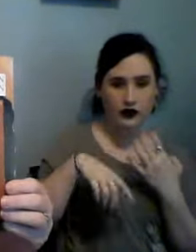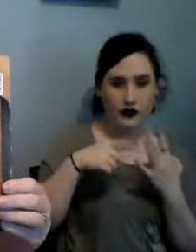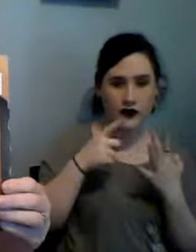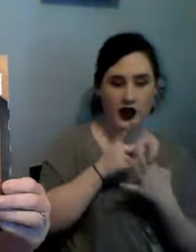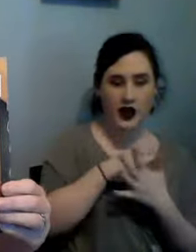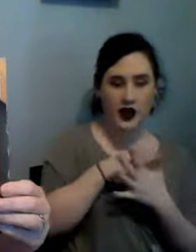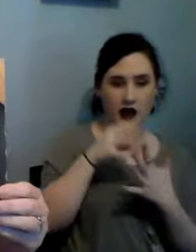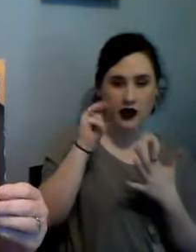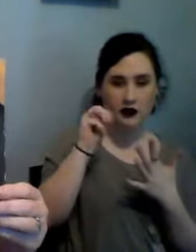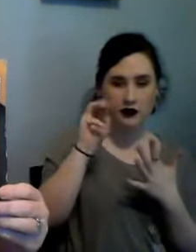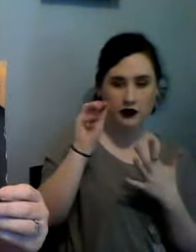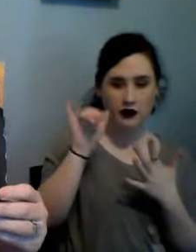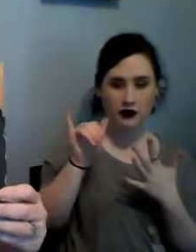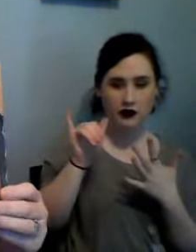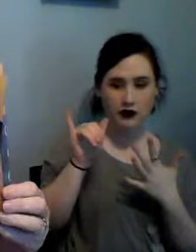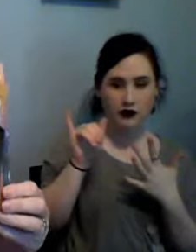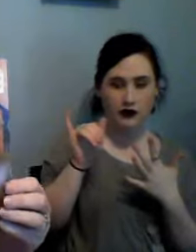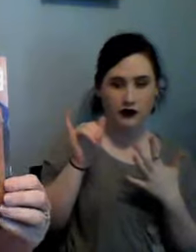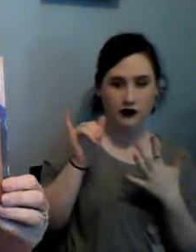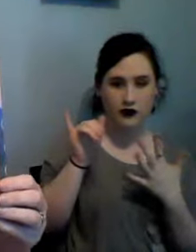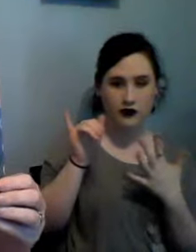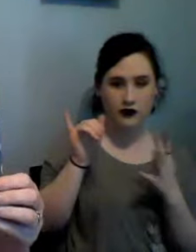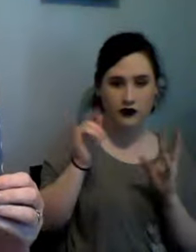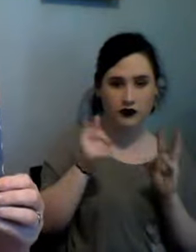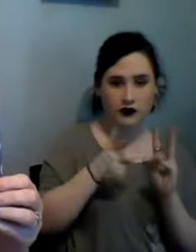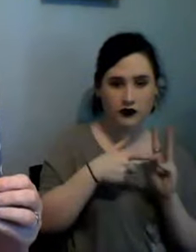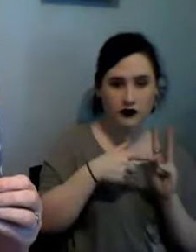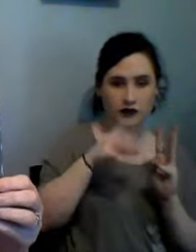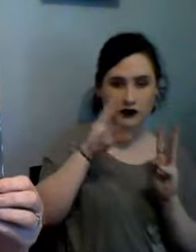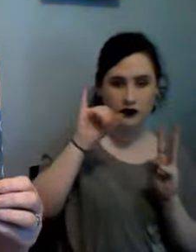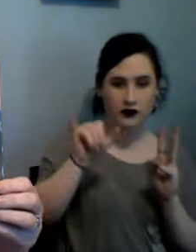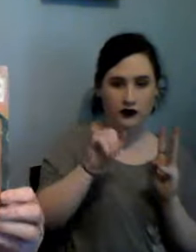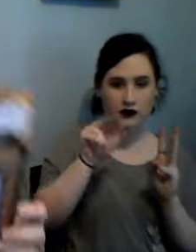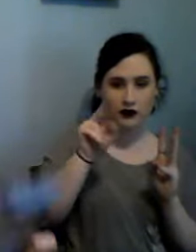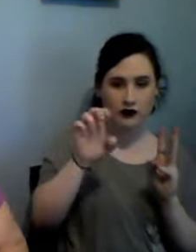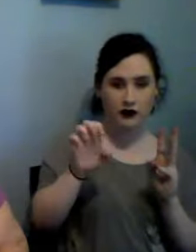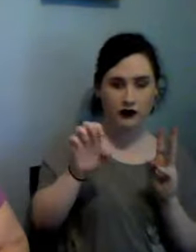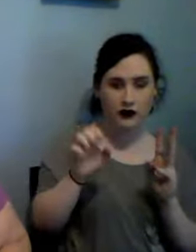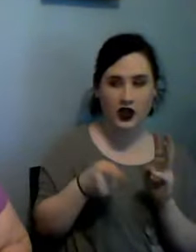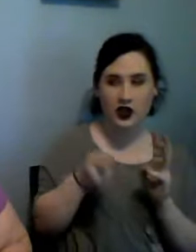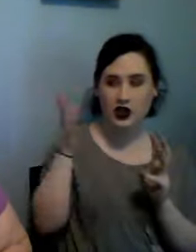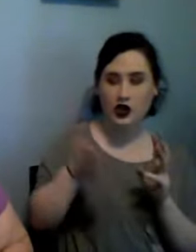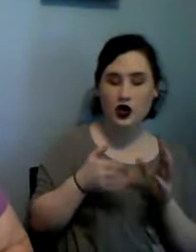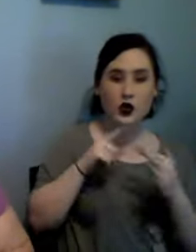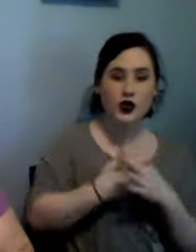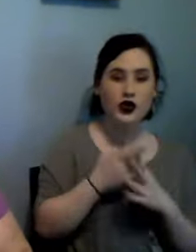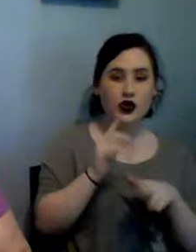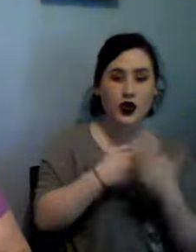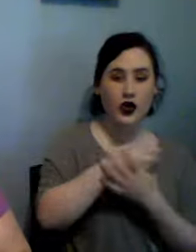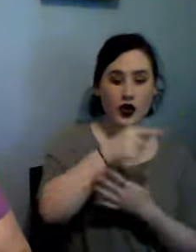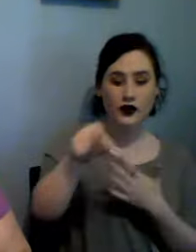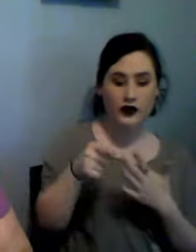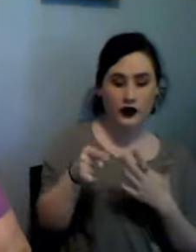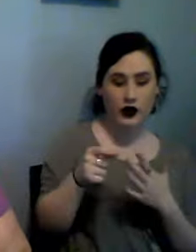and June I'm going to start all of these for but I do want an